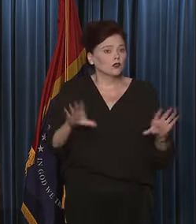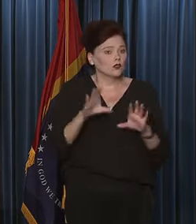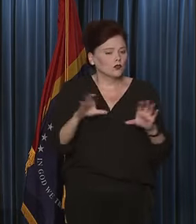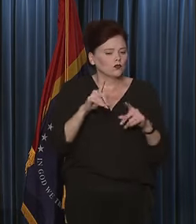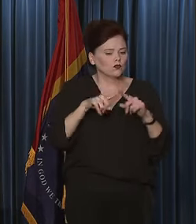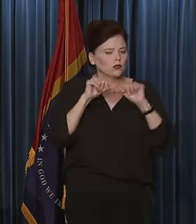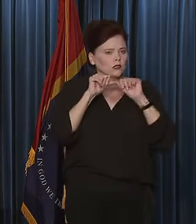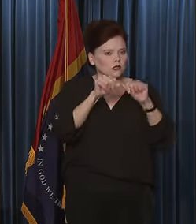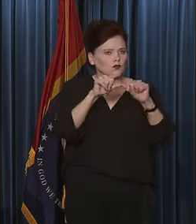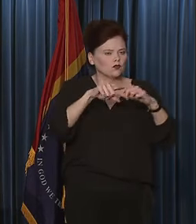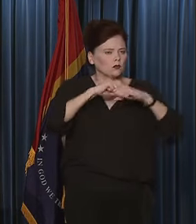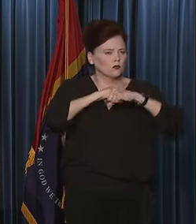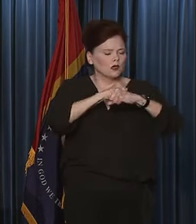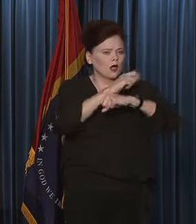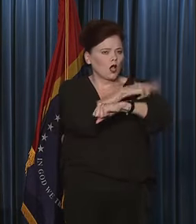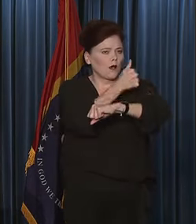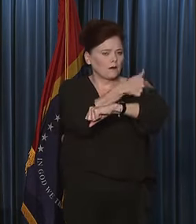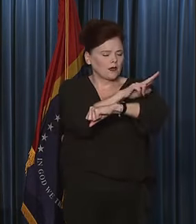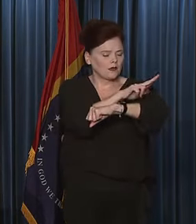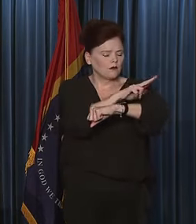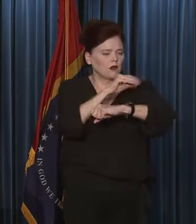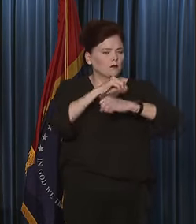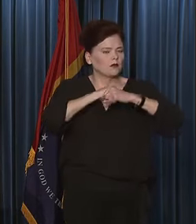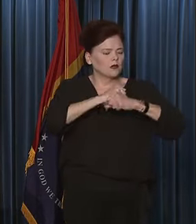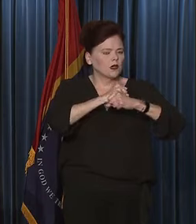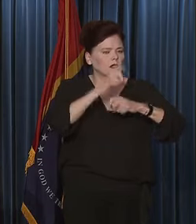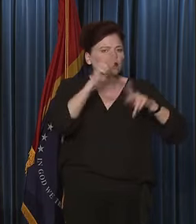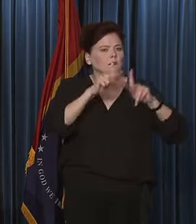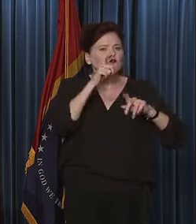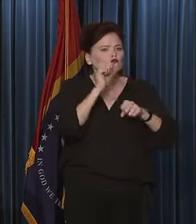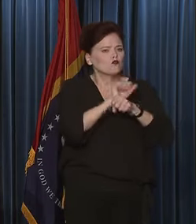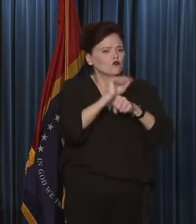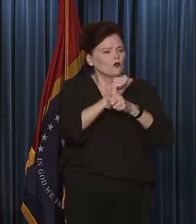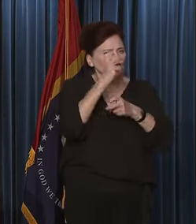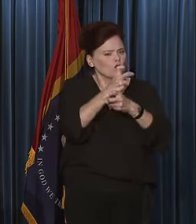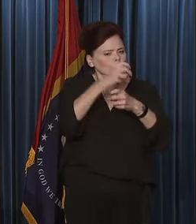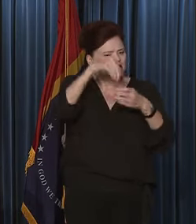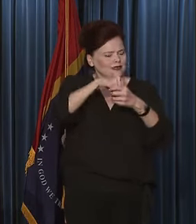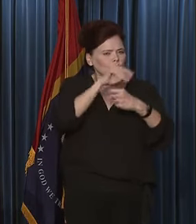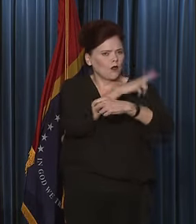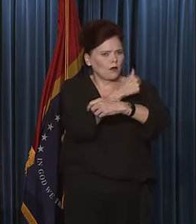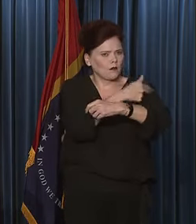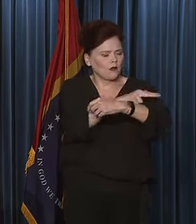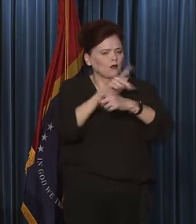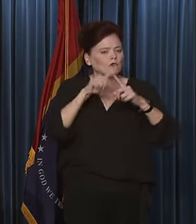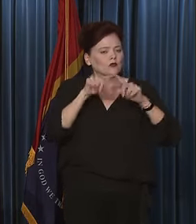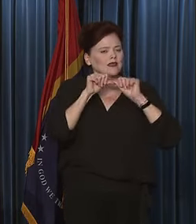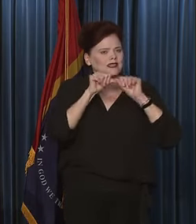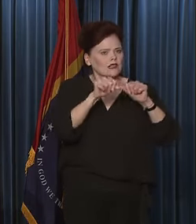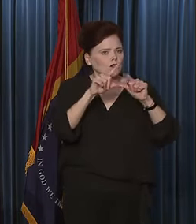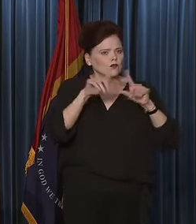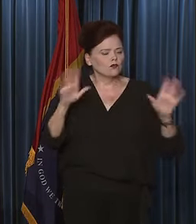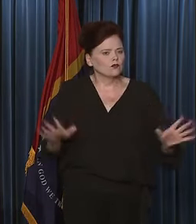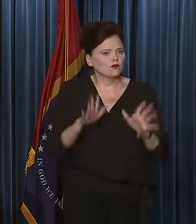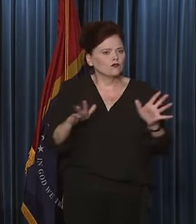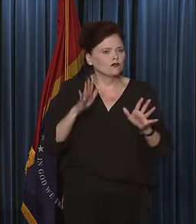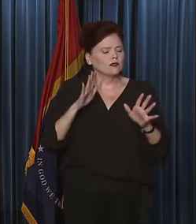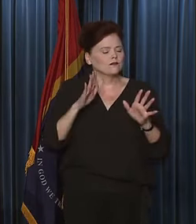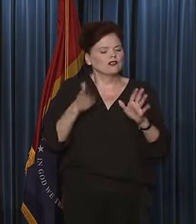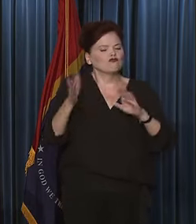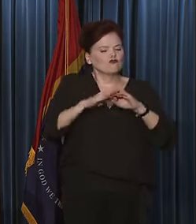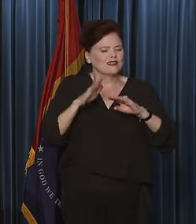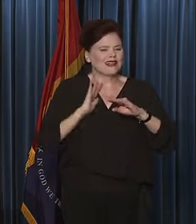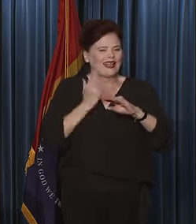to continue to protect the hospitals and protect those folks that are working so hard in the hospitals is to continue to increase our vaccinations,